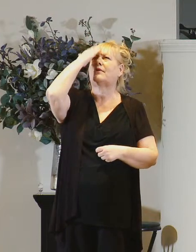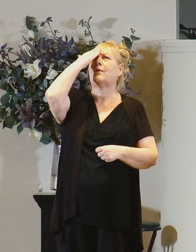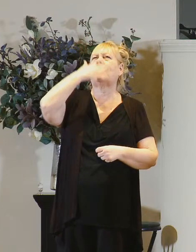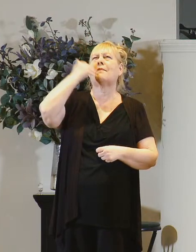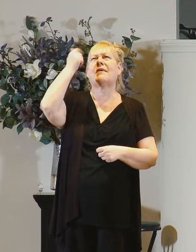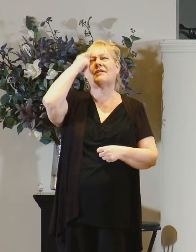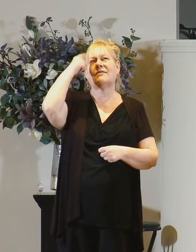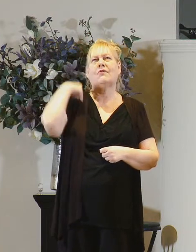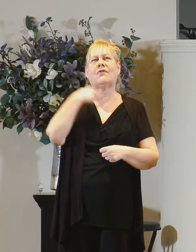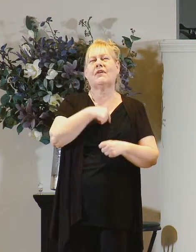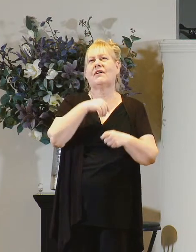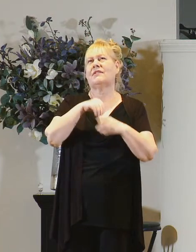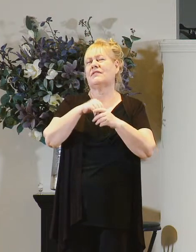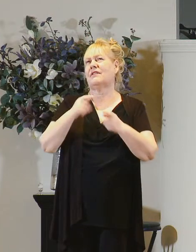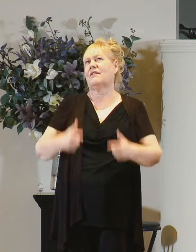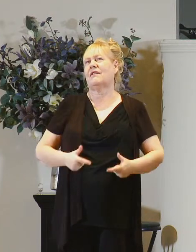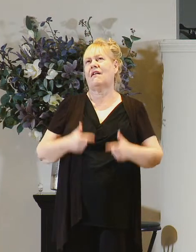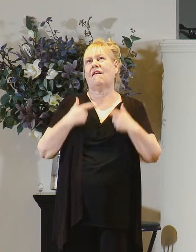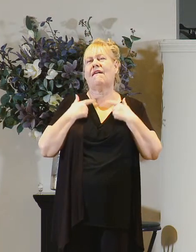for us in this life